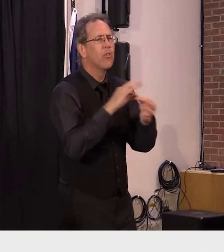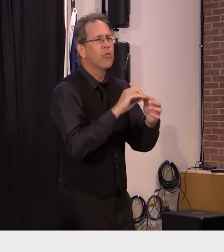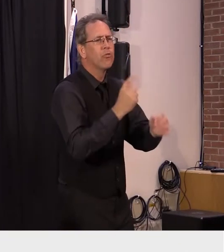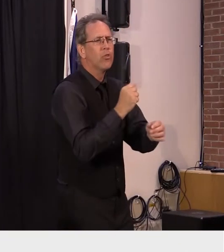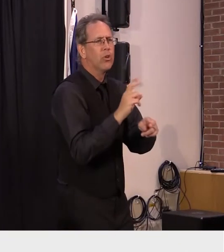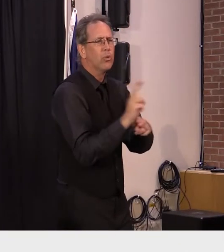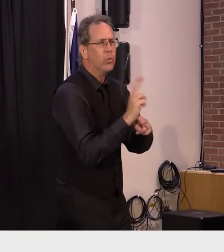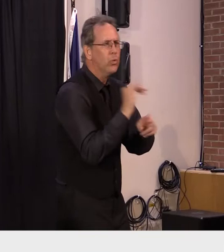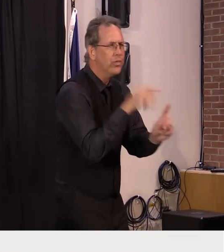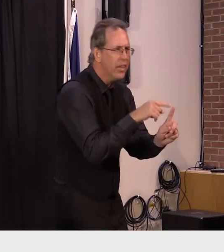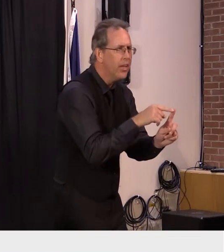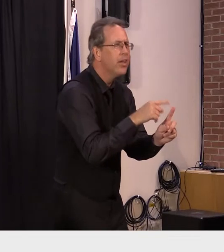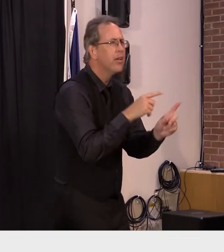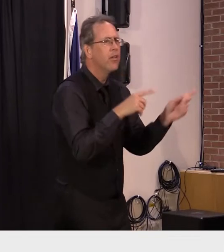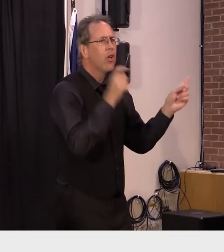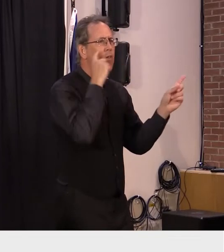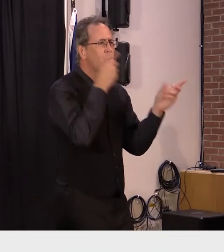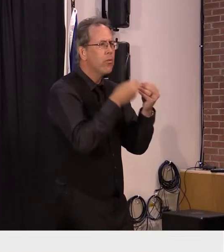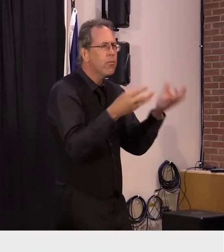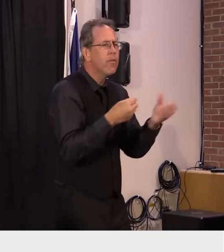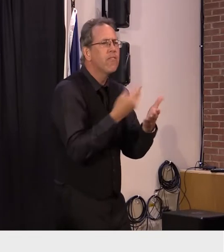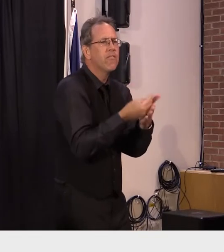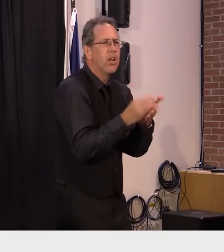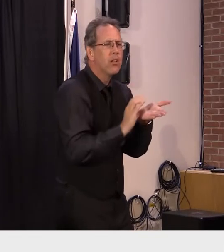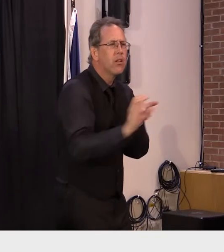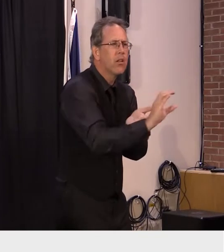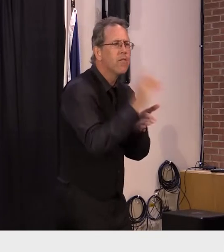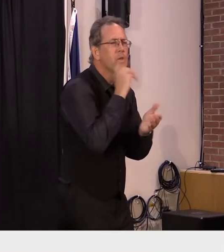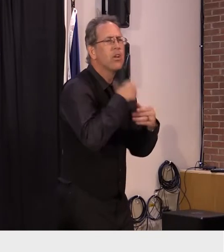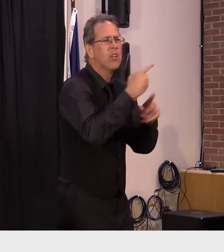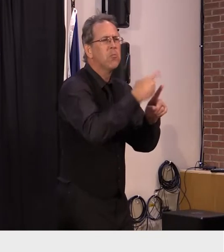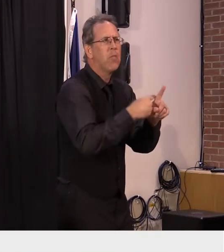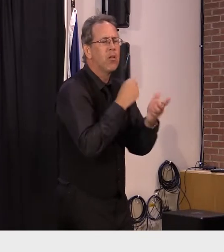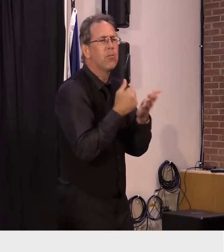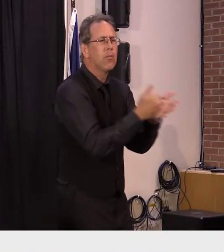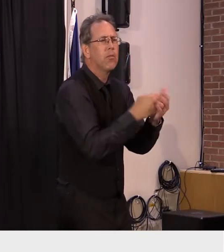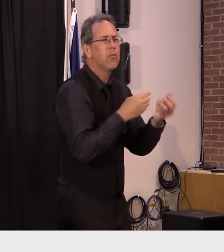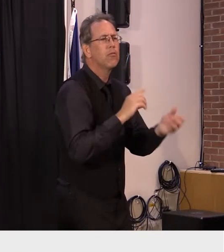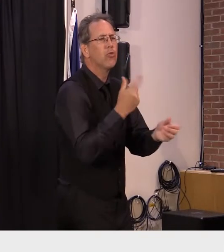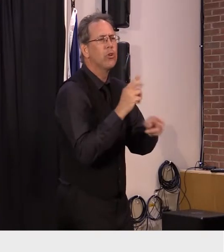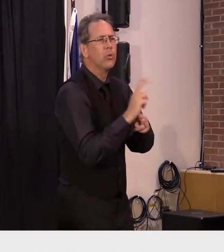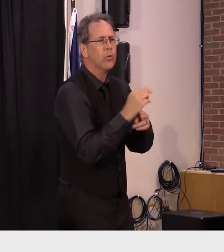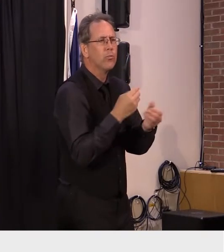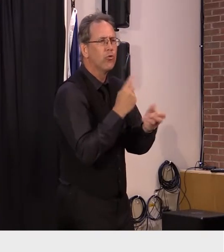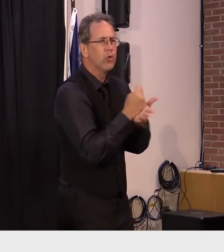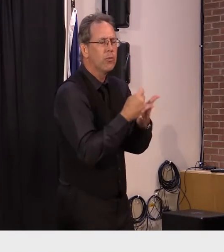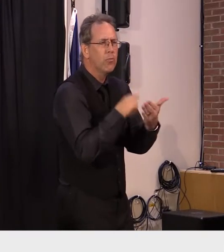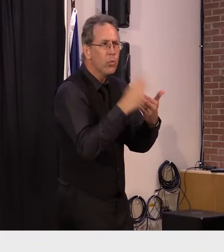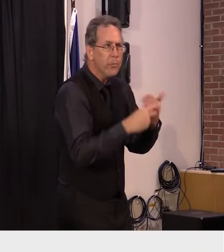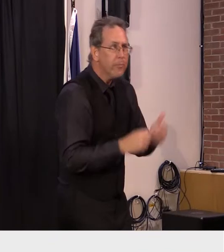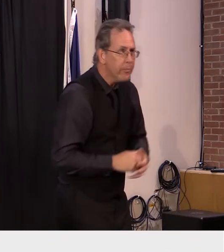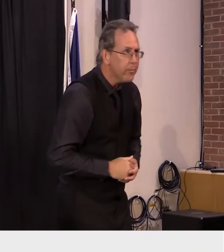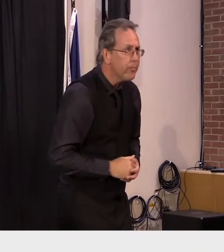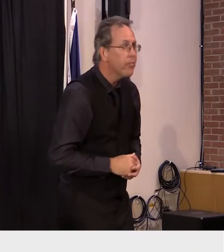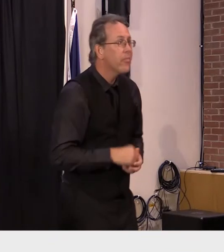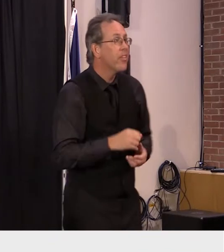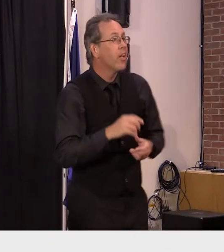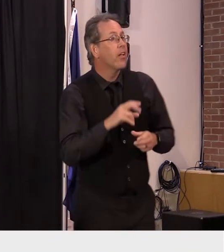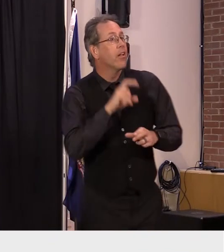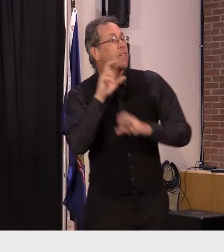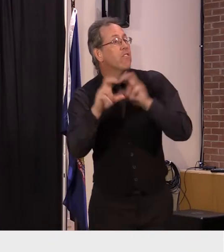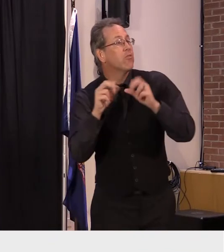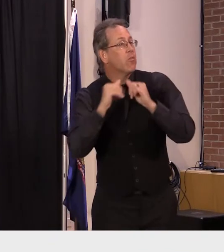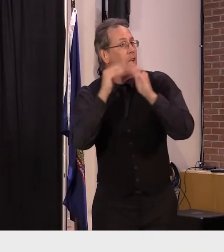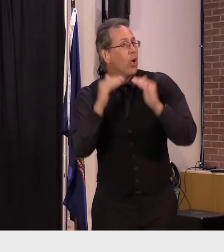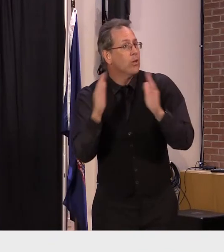begin distributing funds later this month and there have been unprecedented investments in housing monitoring